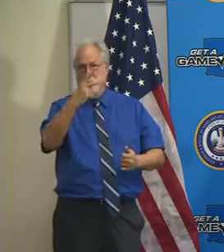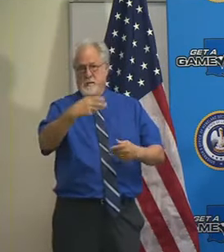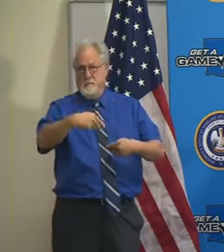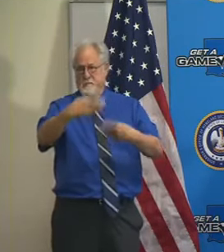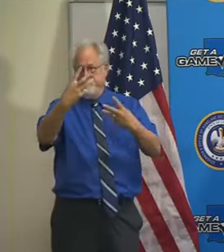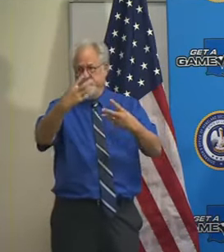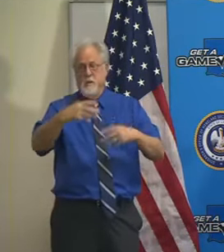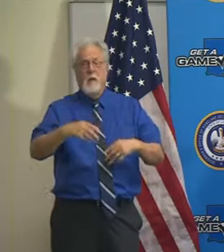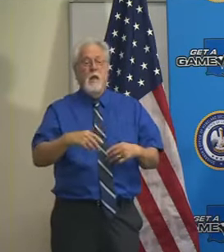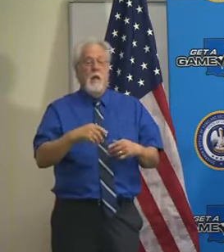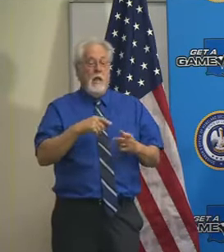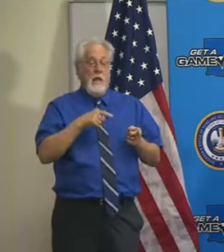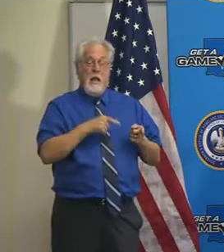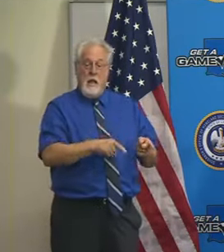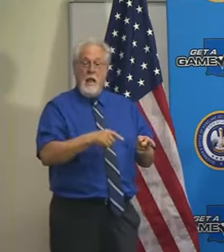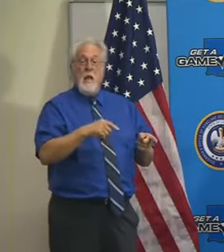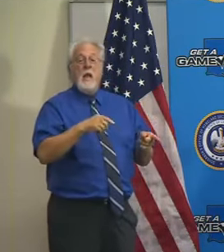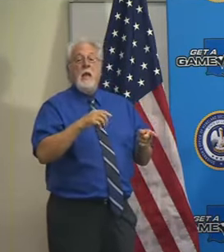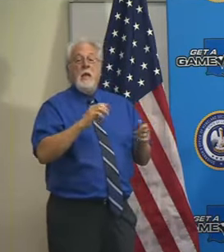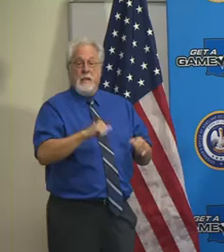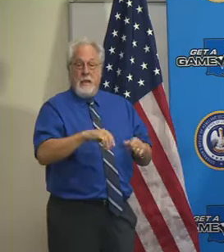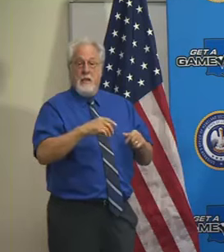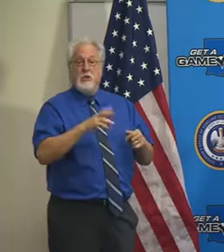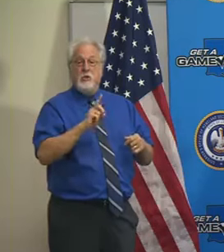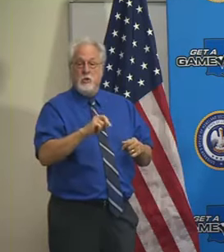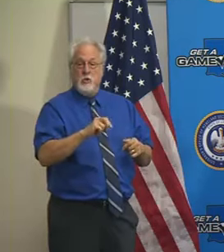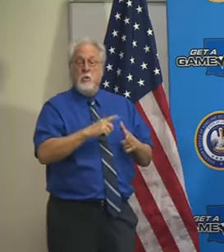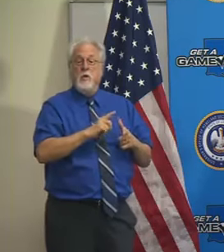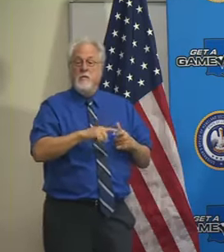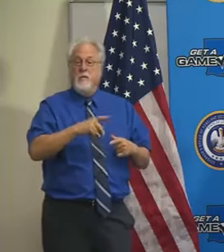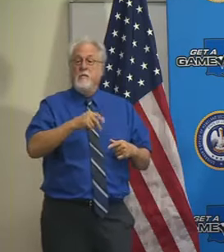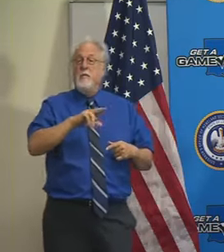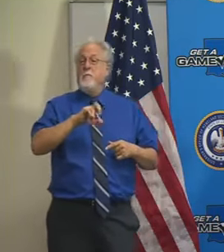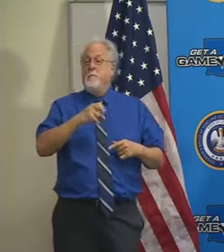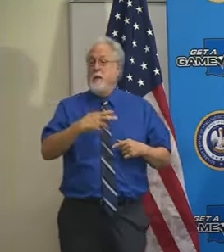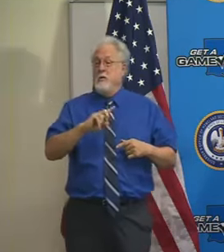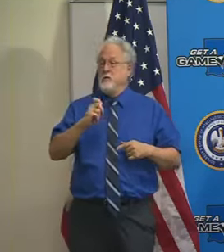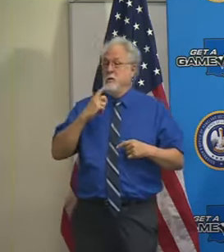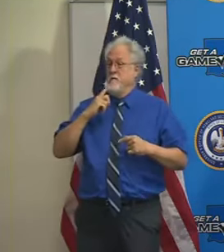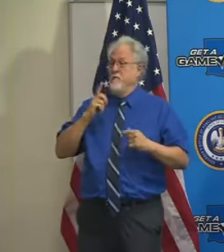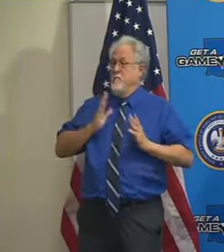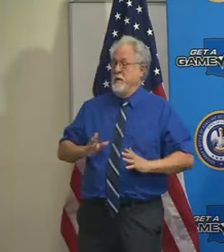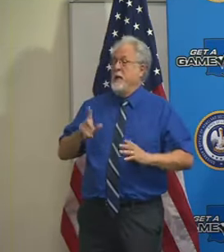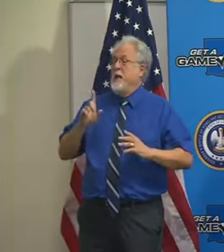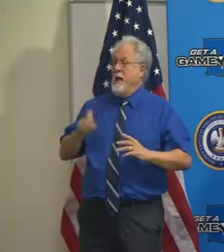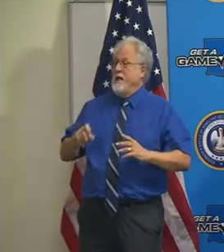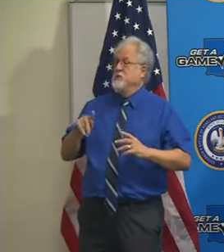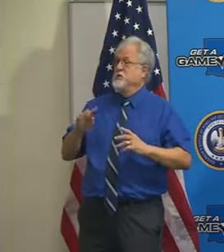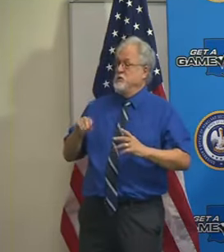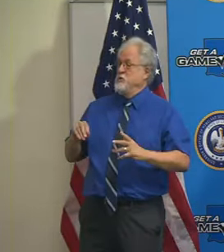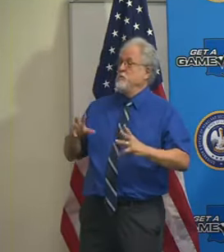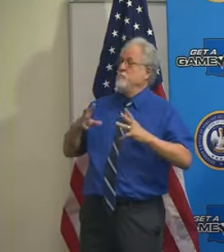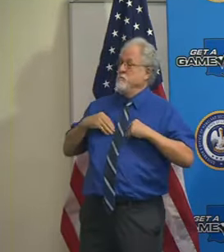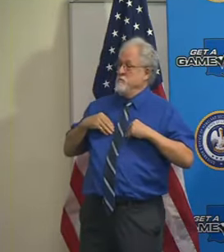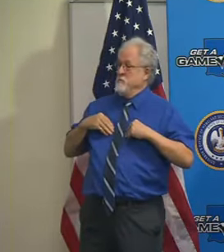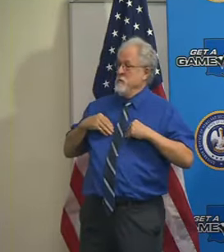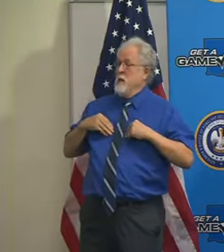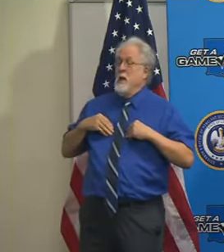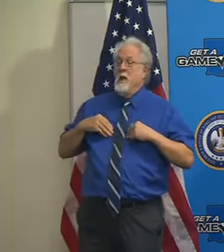And then if that parish is eligible, the governing authority has to opt into allowing this. And then if they do,